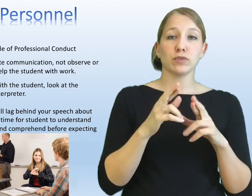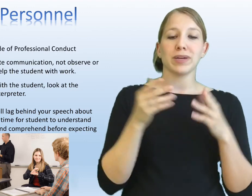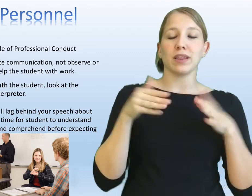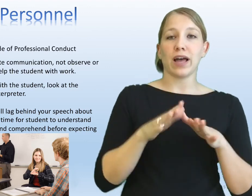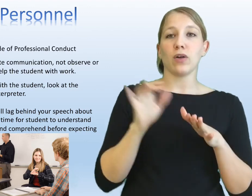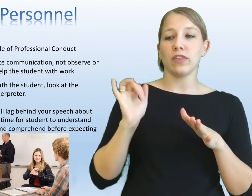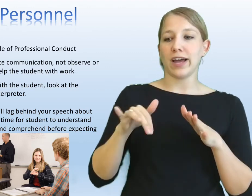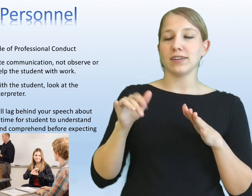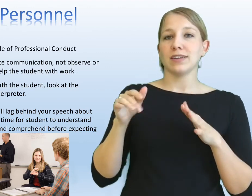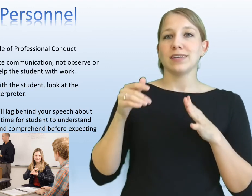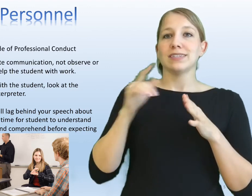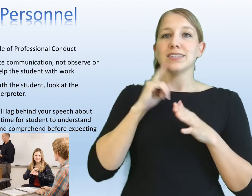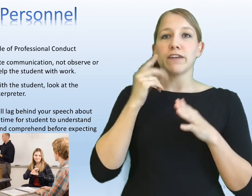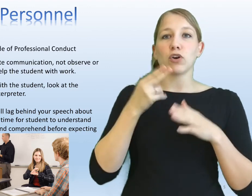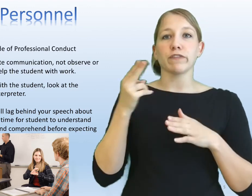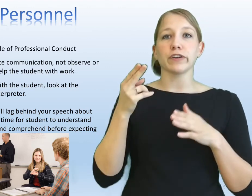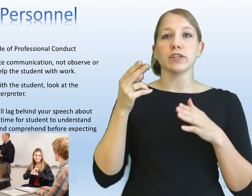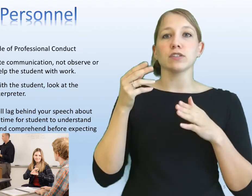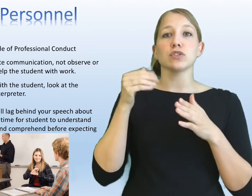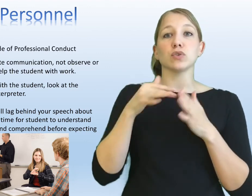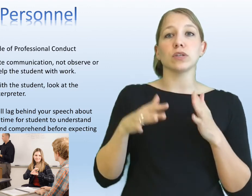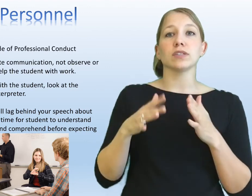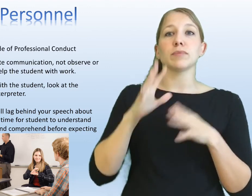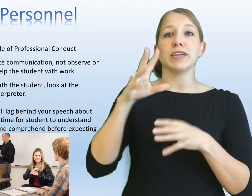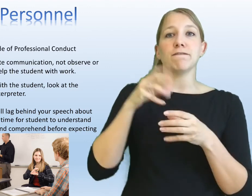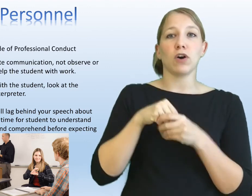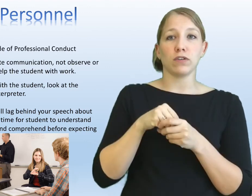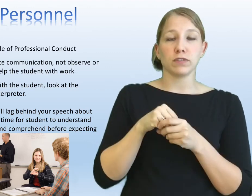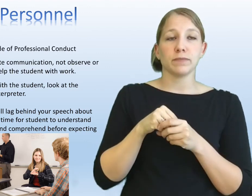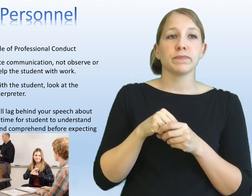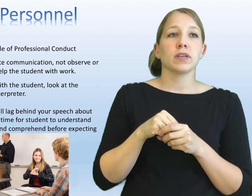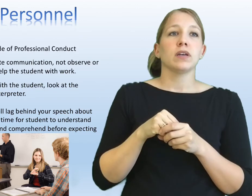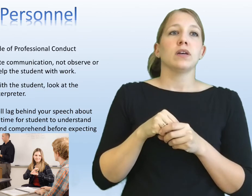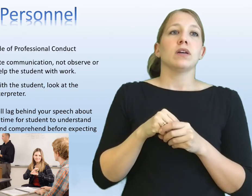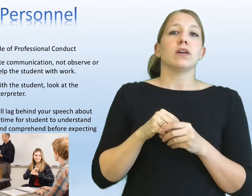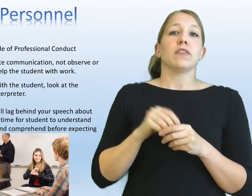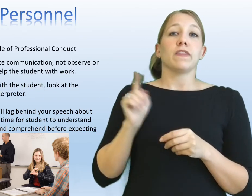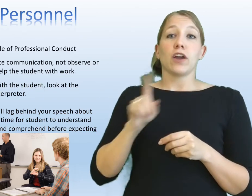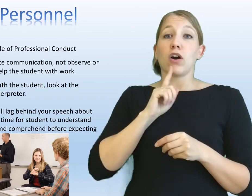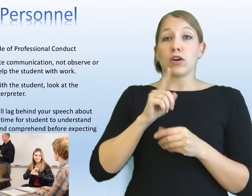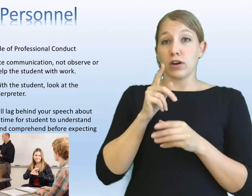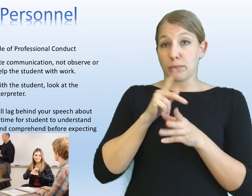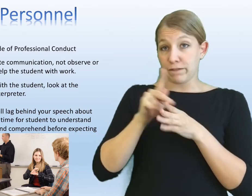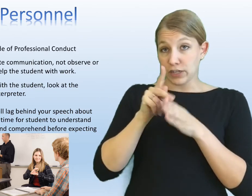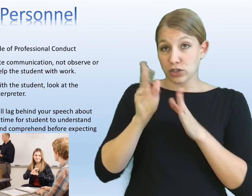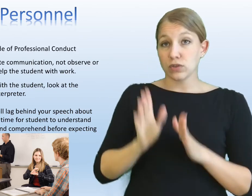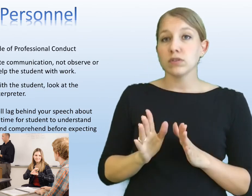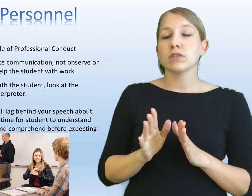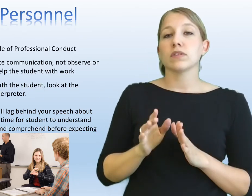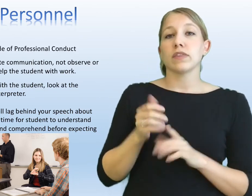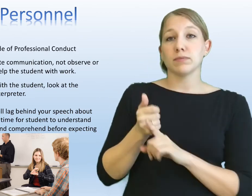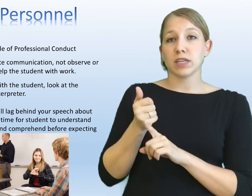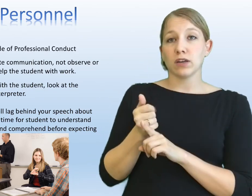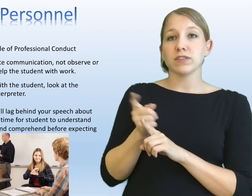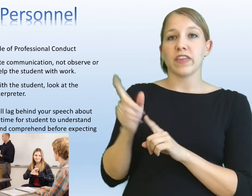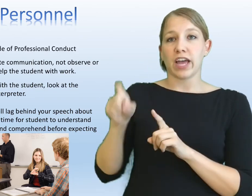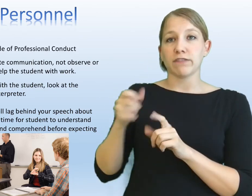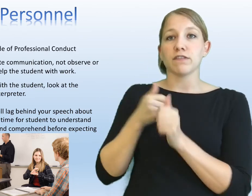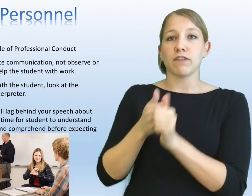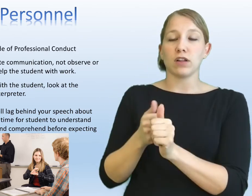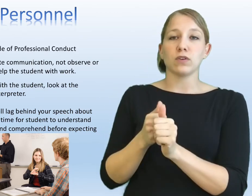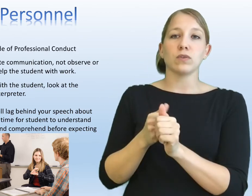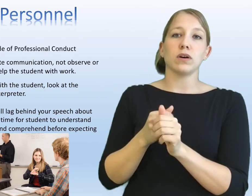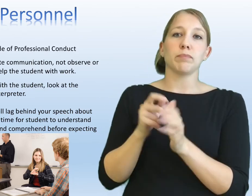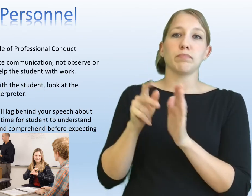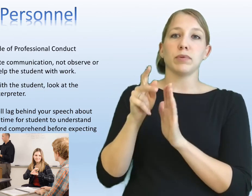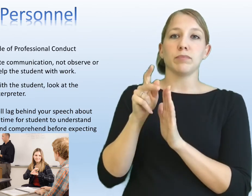classroom and allow that deaf and hard of hearing student to be involved. They are a professional themselves and they